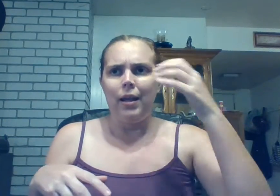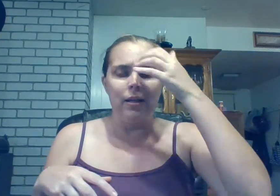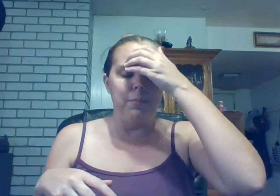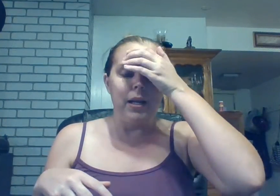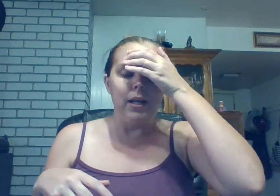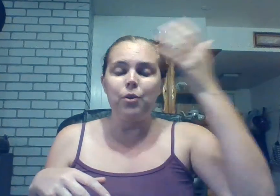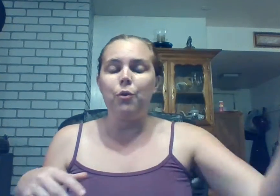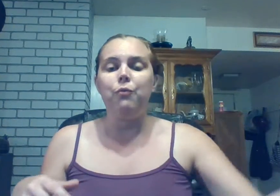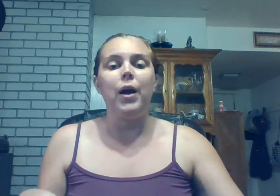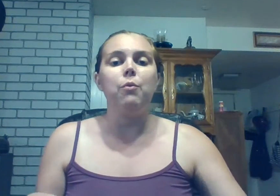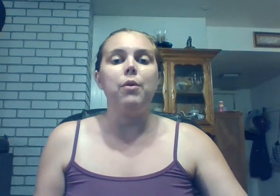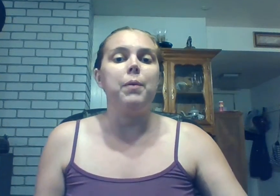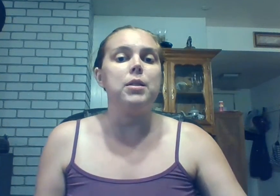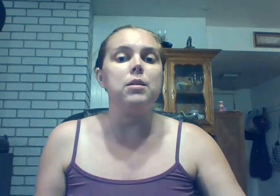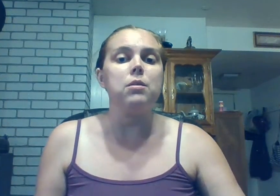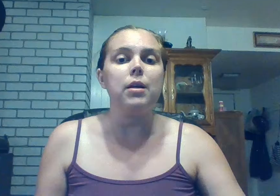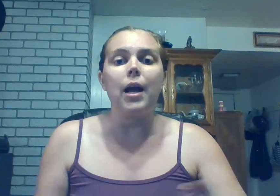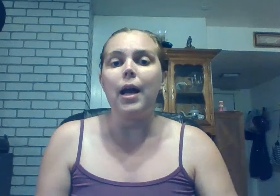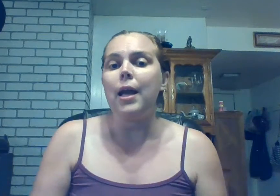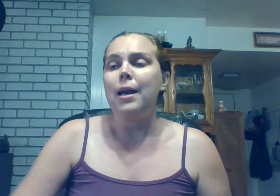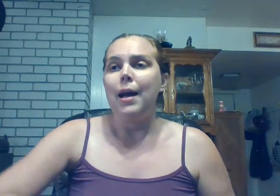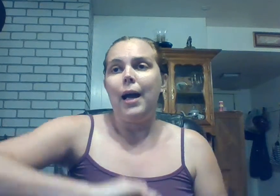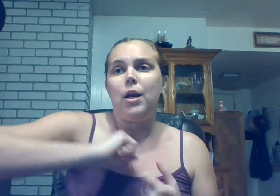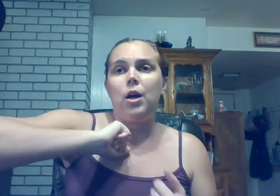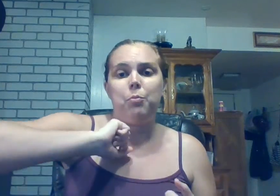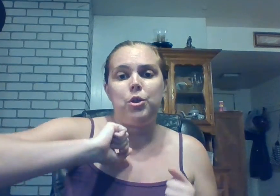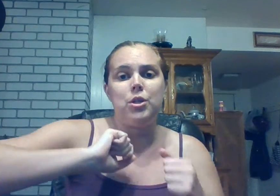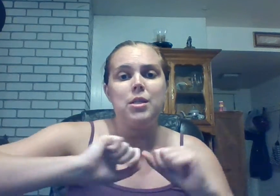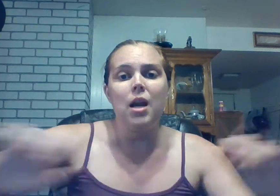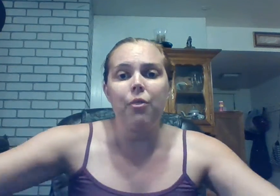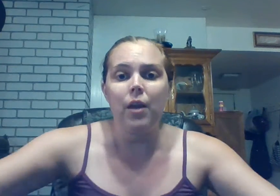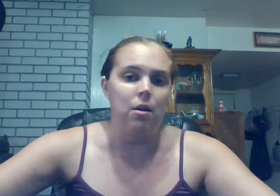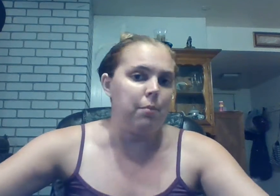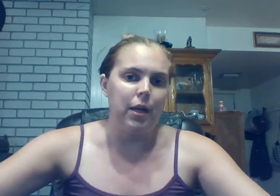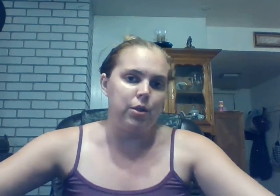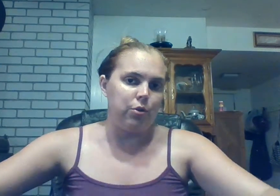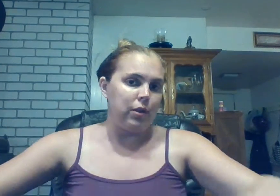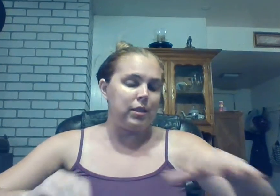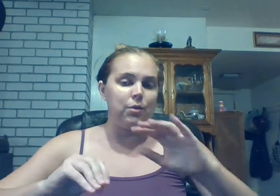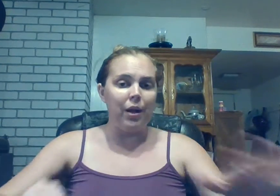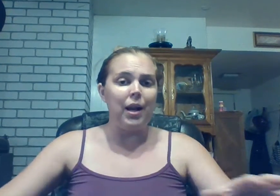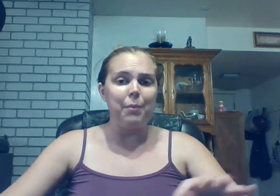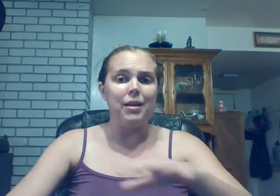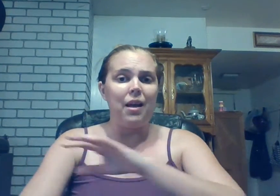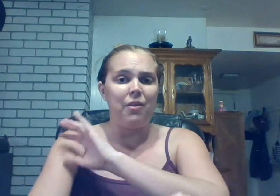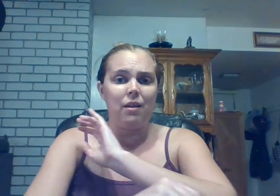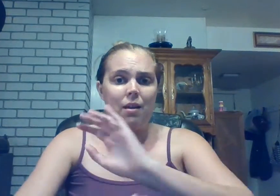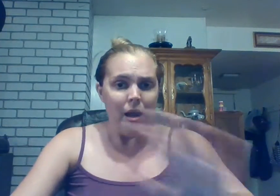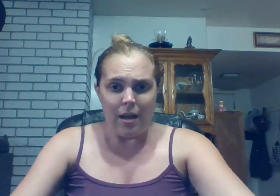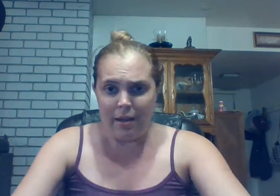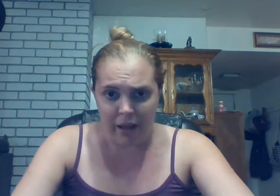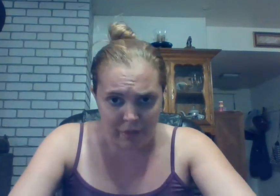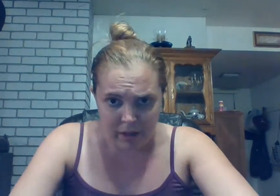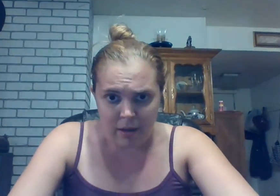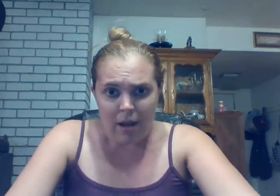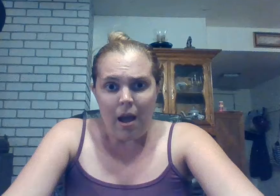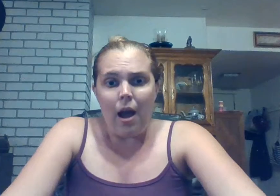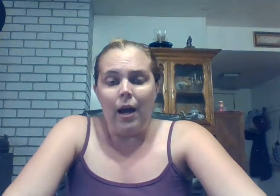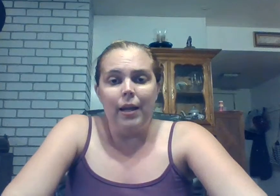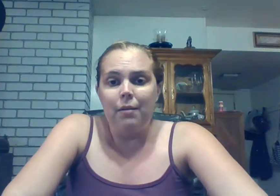ended up getting into a fight with my sister today i accomplished nothing on my to-do list and when i mean nothing nothing i